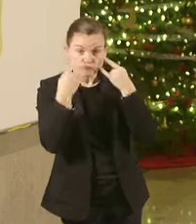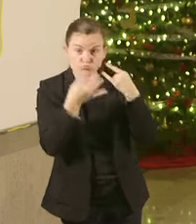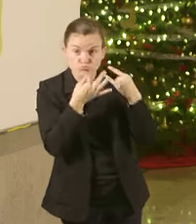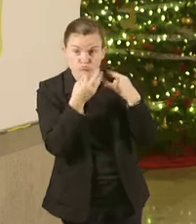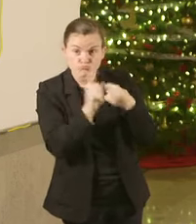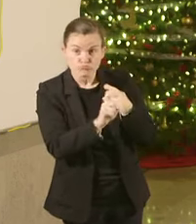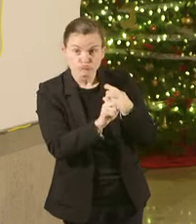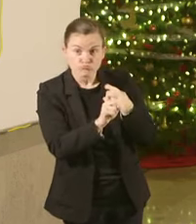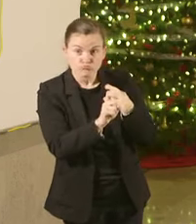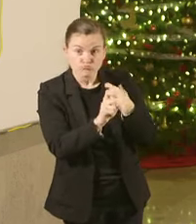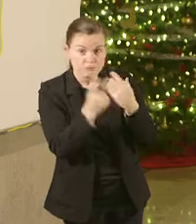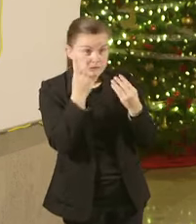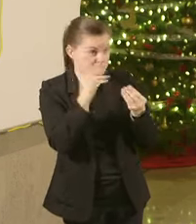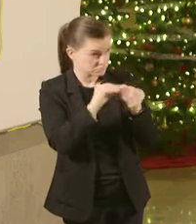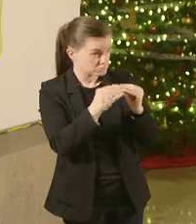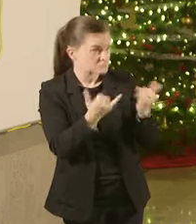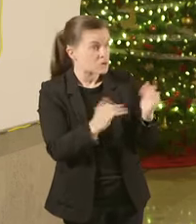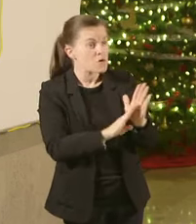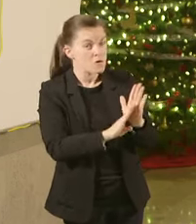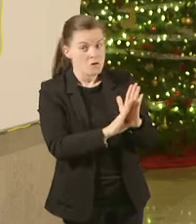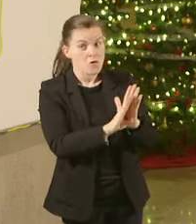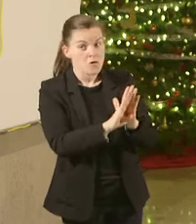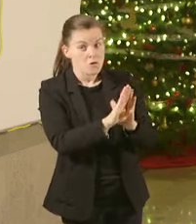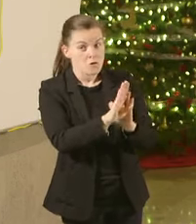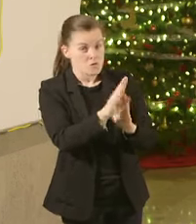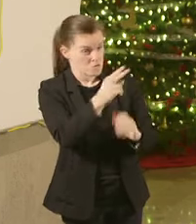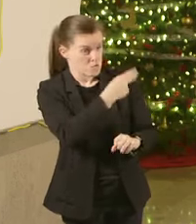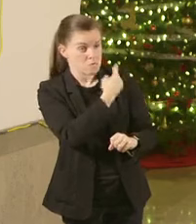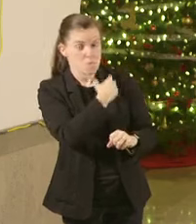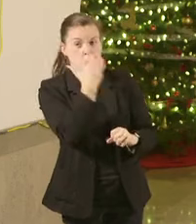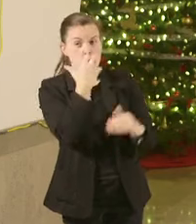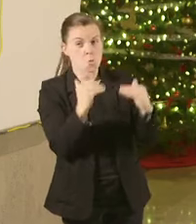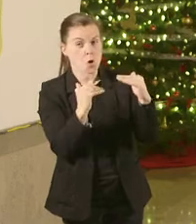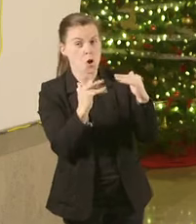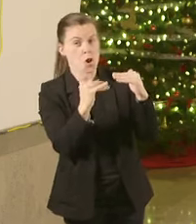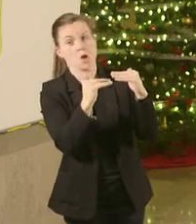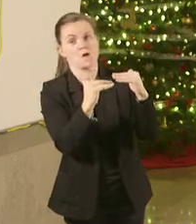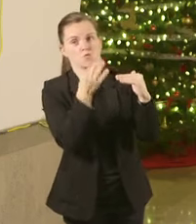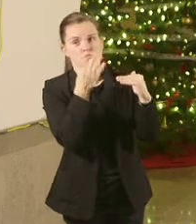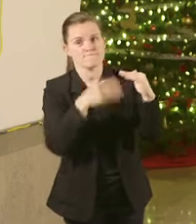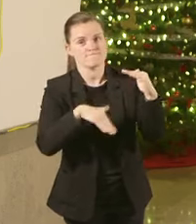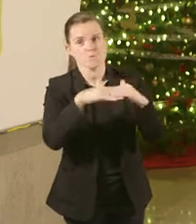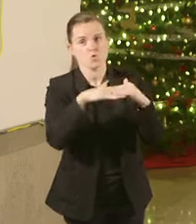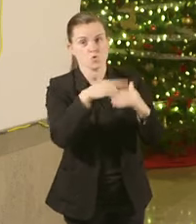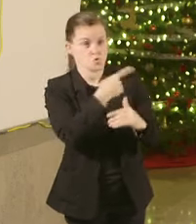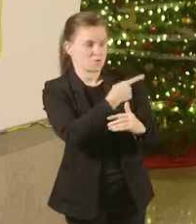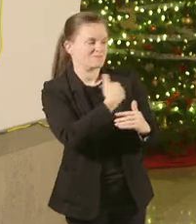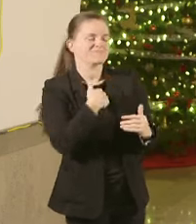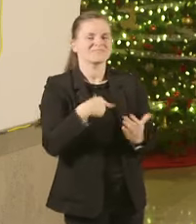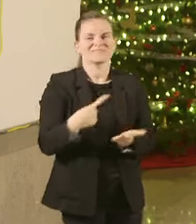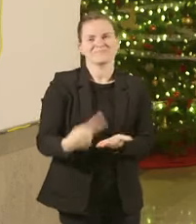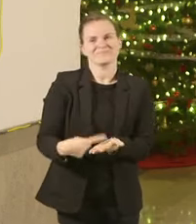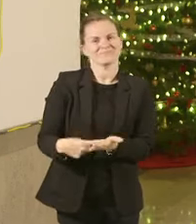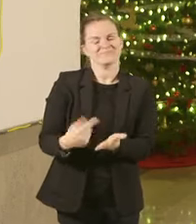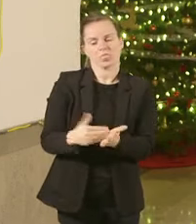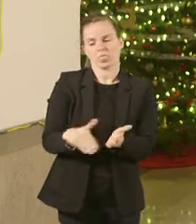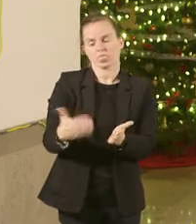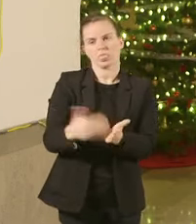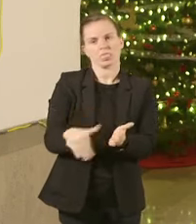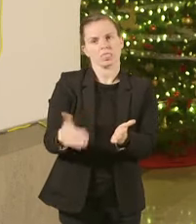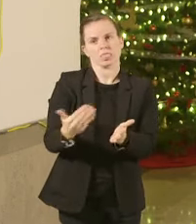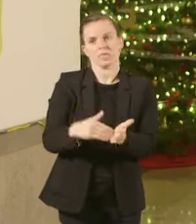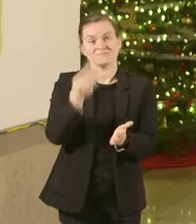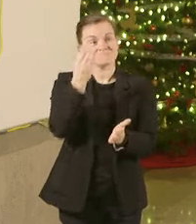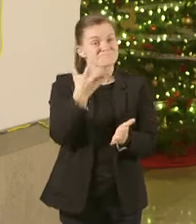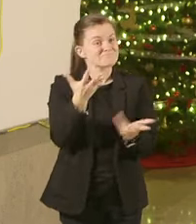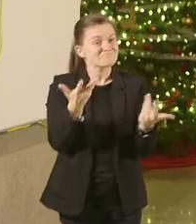numbers are going And the infection rate as well? You know, I think we've been over this question. I don't know how many times There's nothing